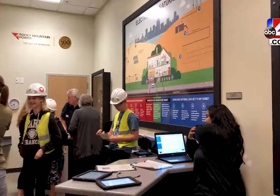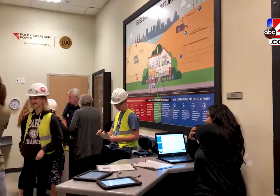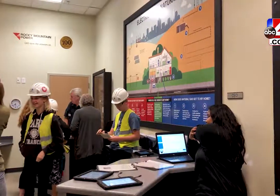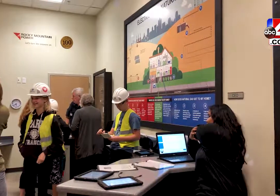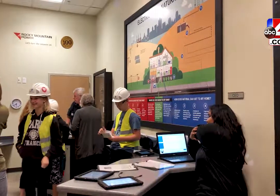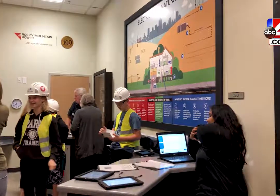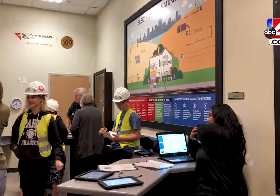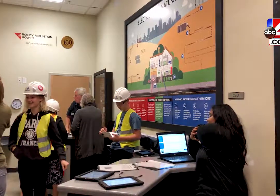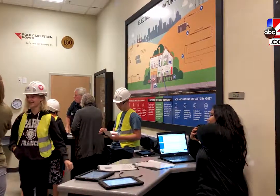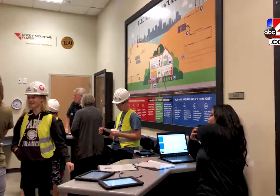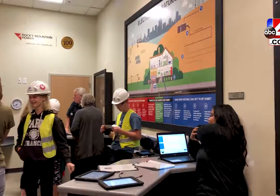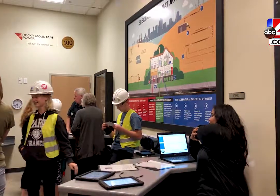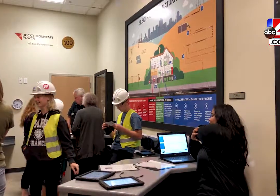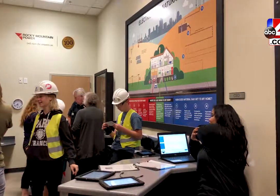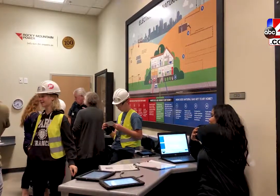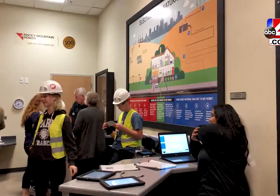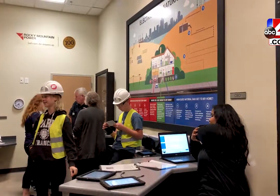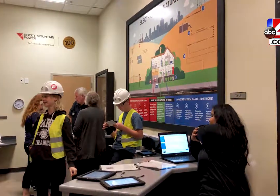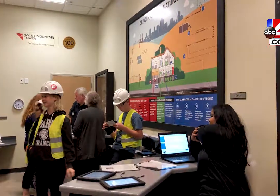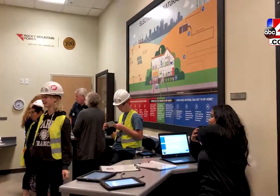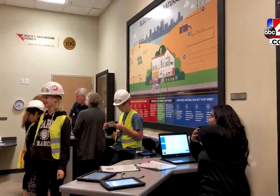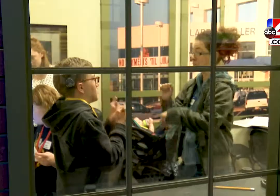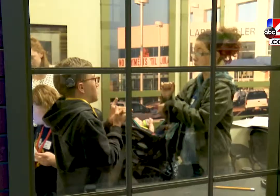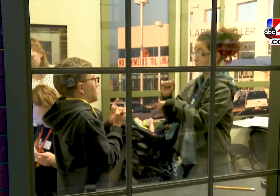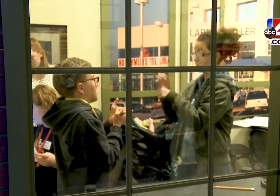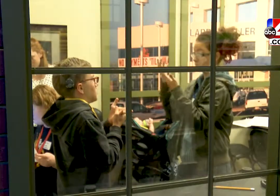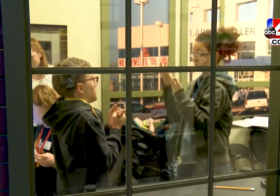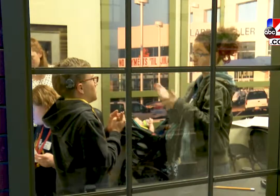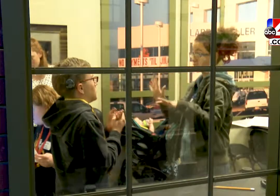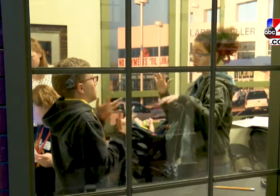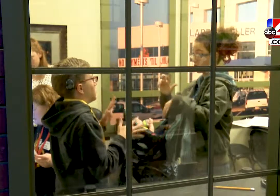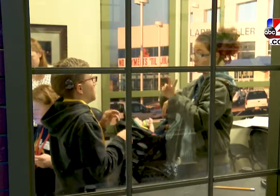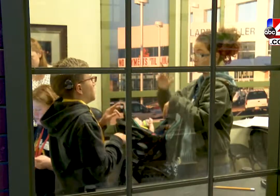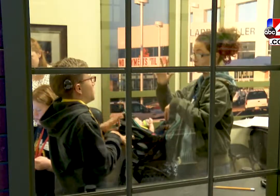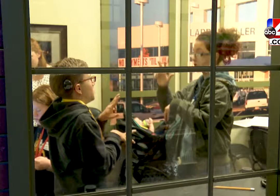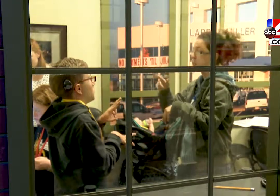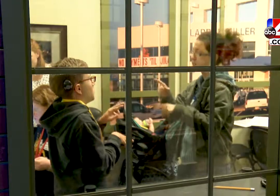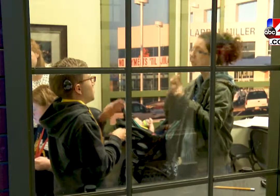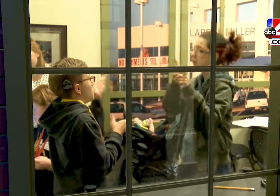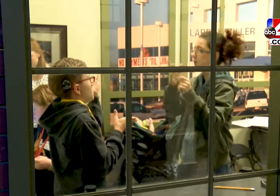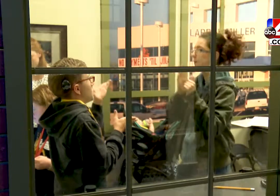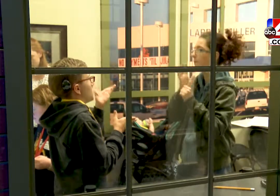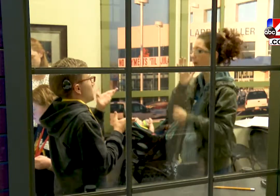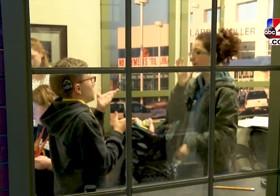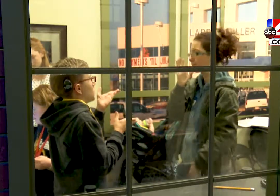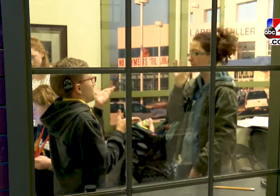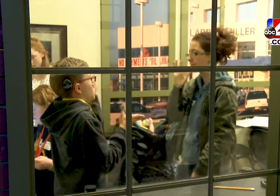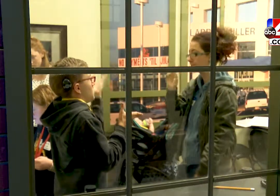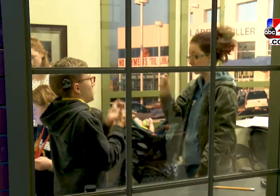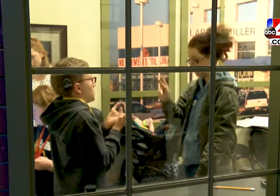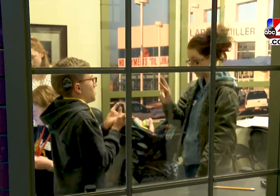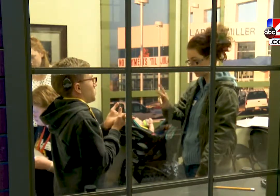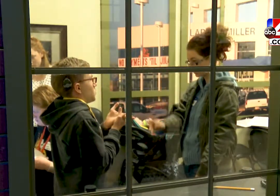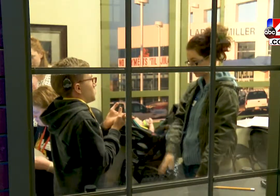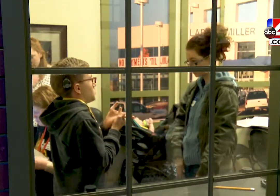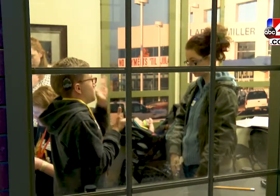Children's Museum in downtown Salt Lake City. This is the first Deaf Town event to be held in Utah, and the second in the United States.